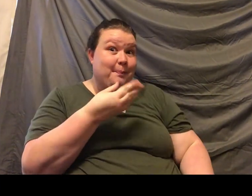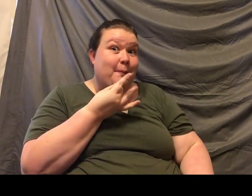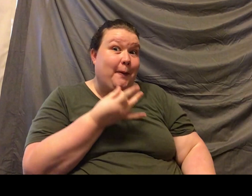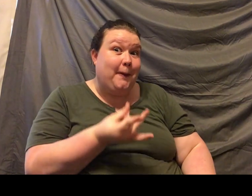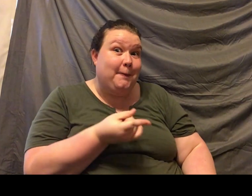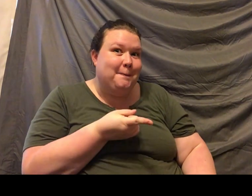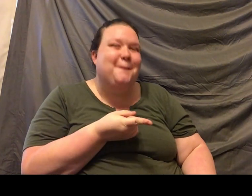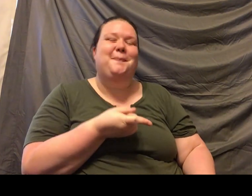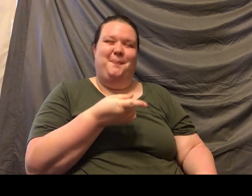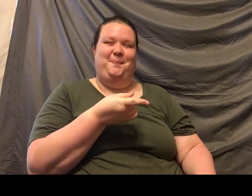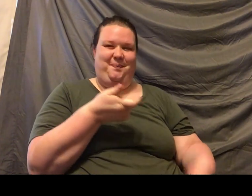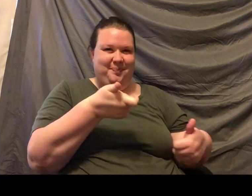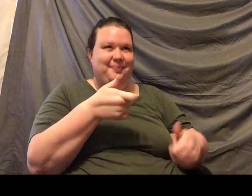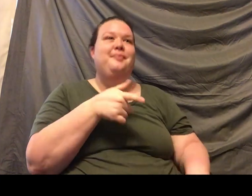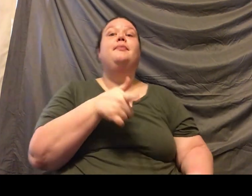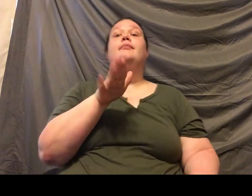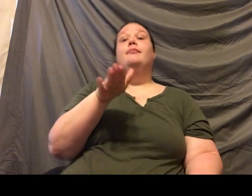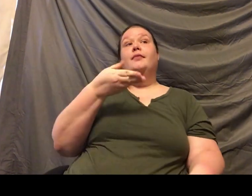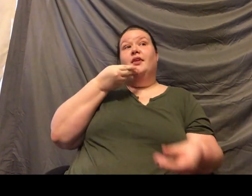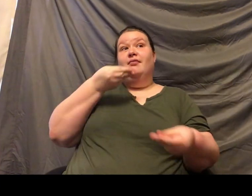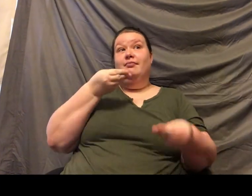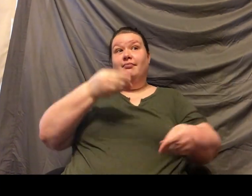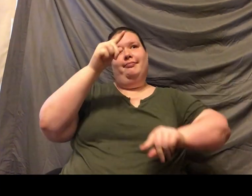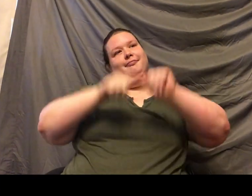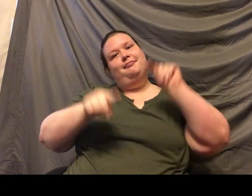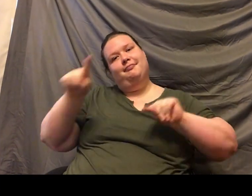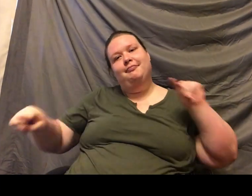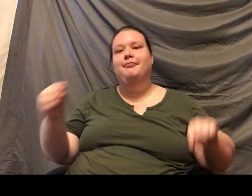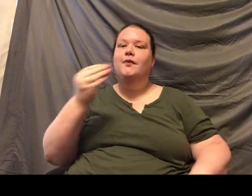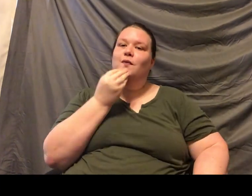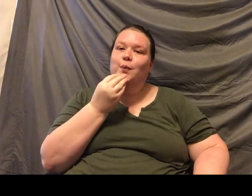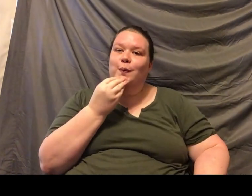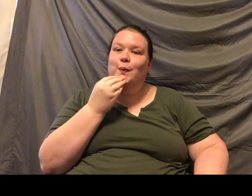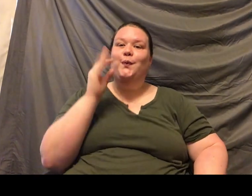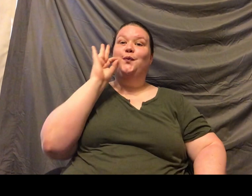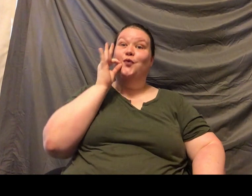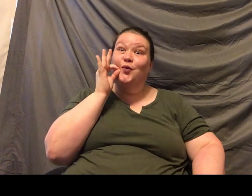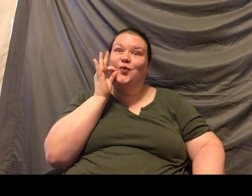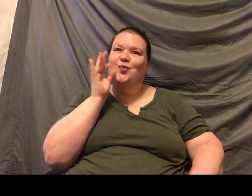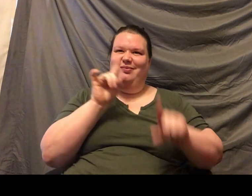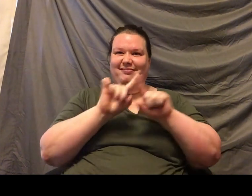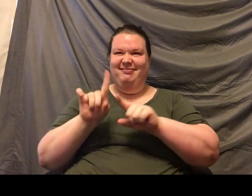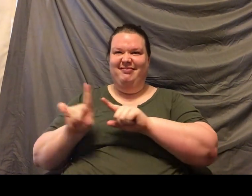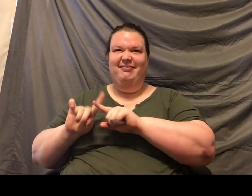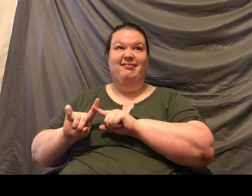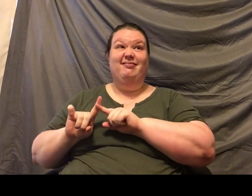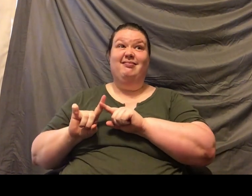good? There you go. So I am feeding Mo a variety of foods. You might see some different fruits that I'm offering him. But that is not